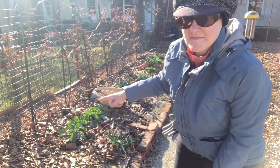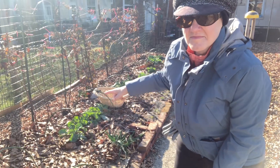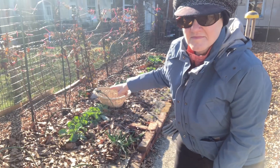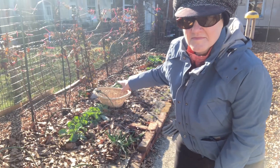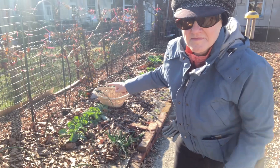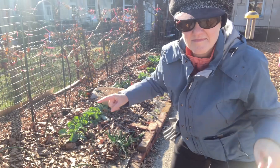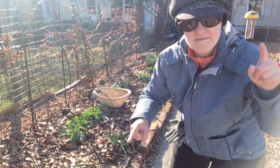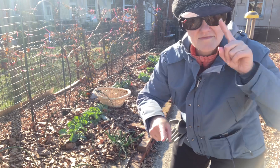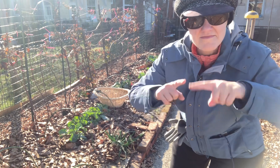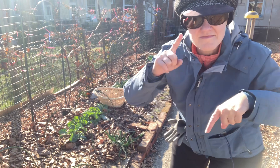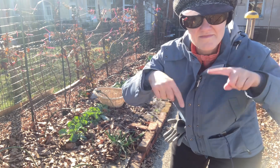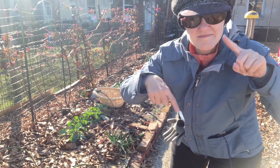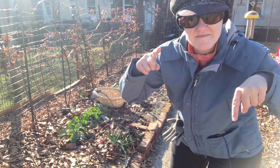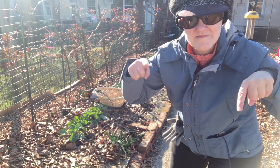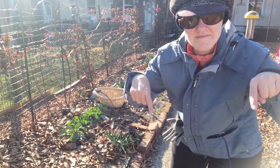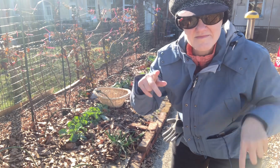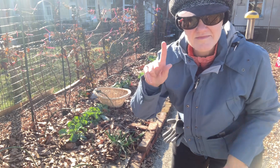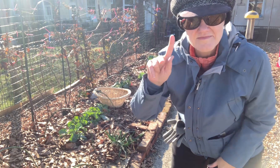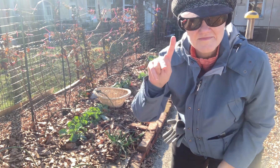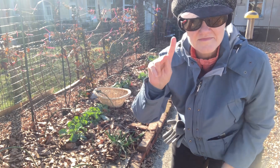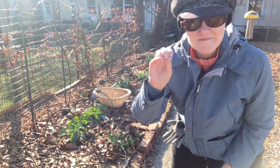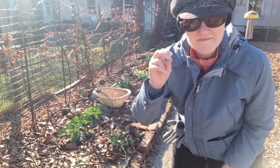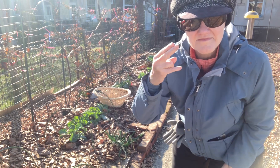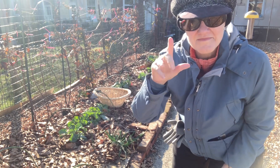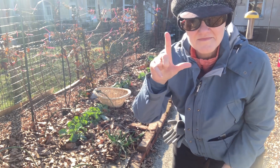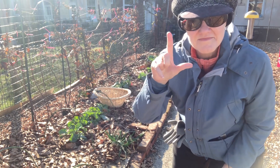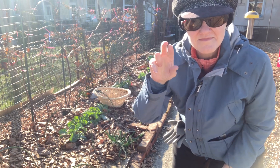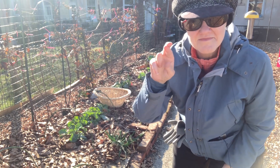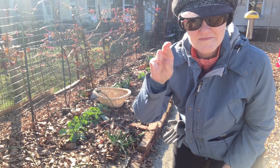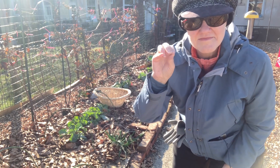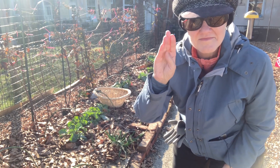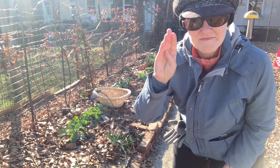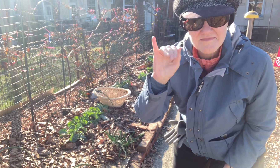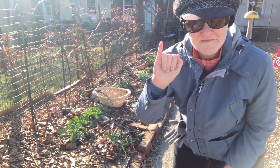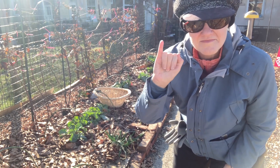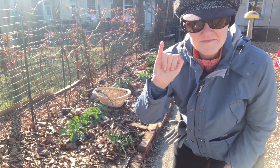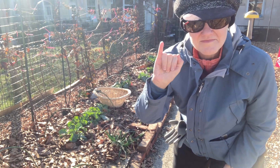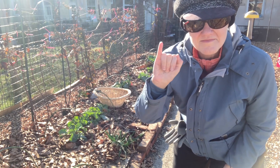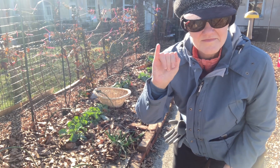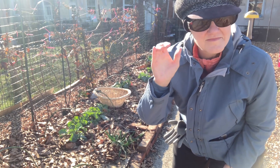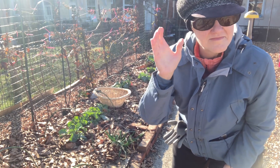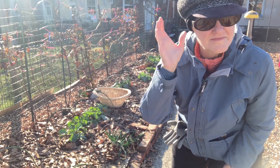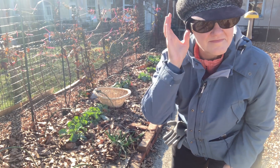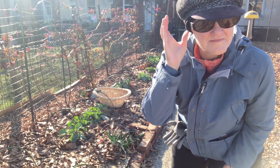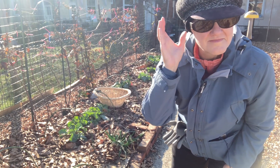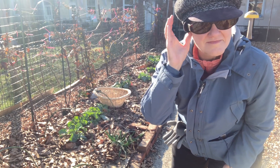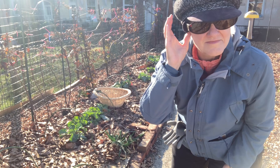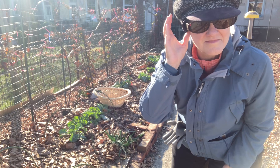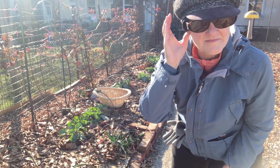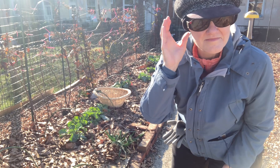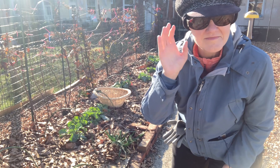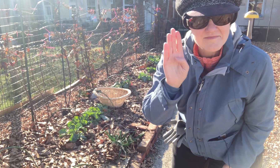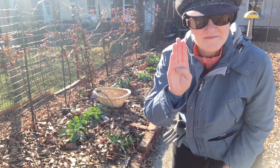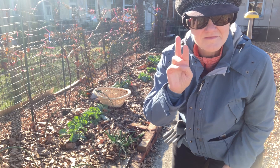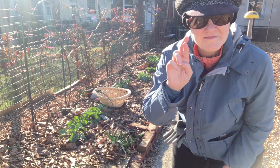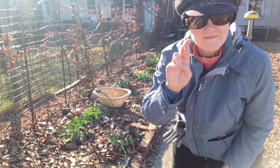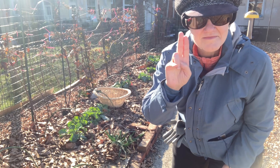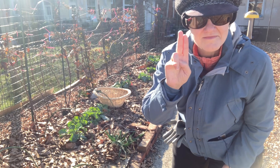greens the greens along here it's just a variety we have kohlrabi cauliflower